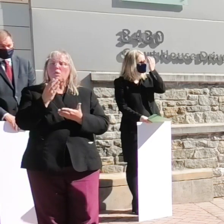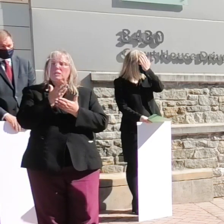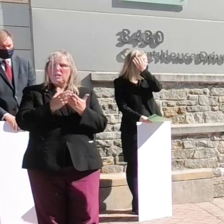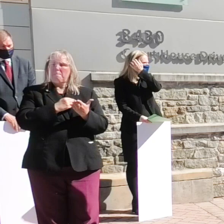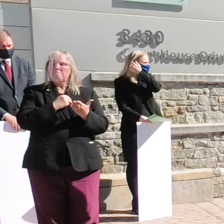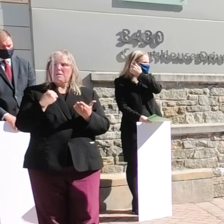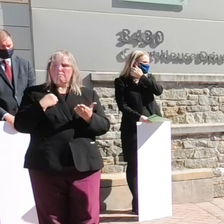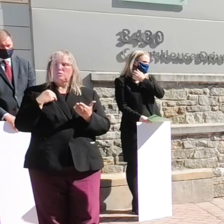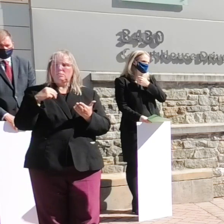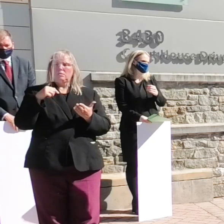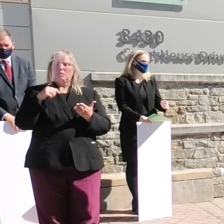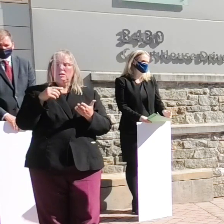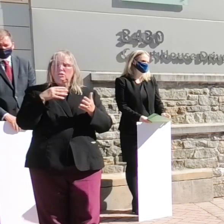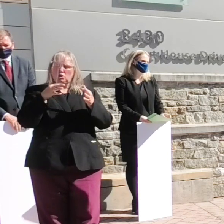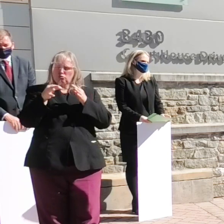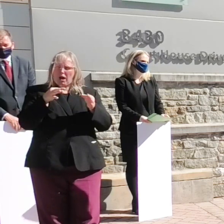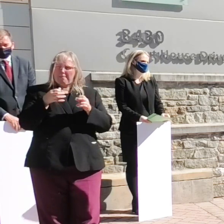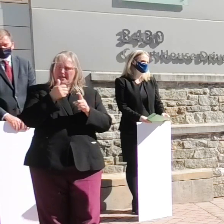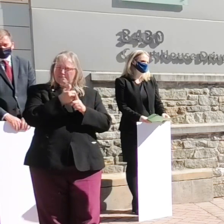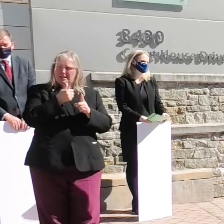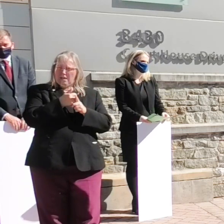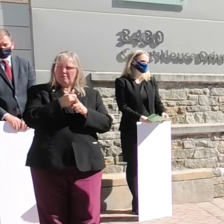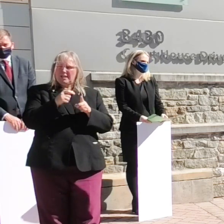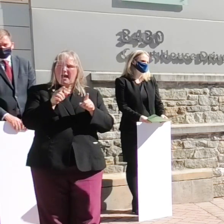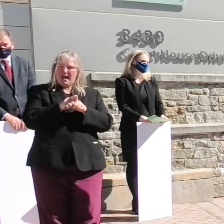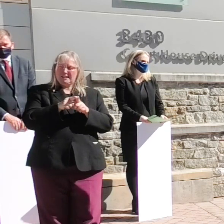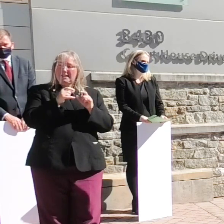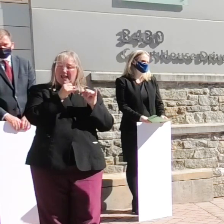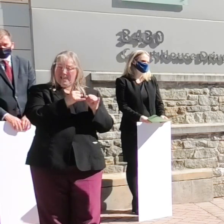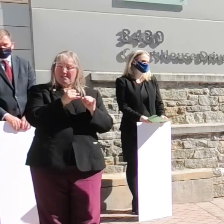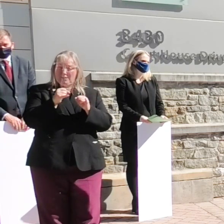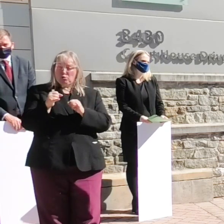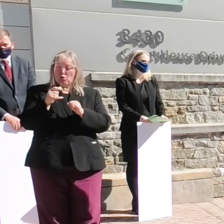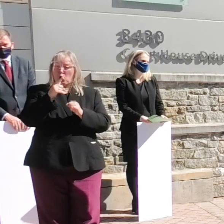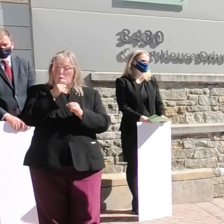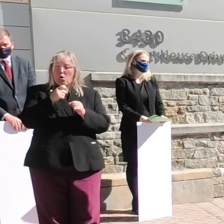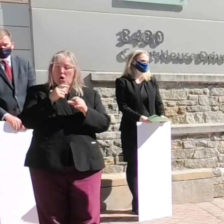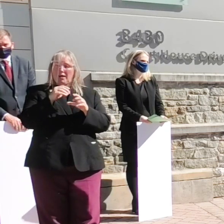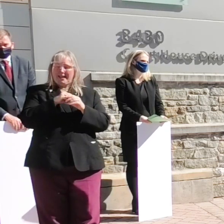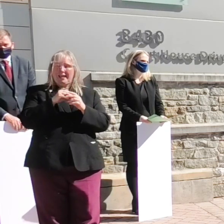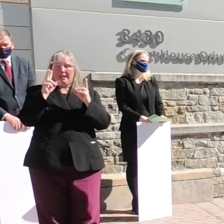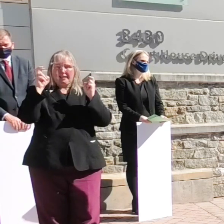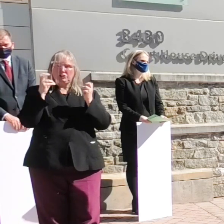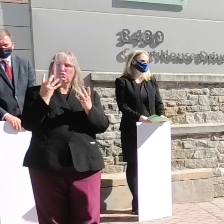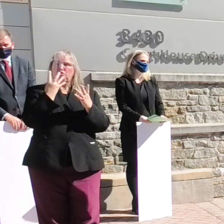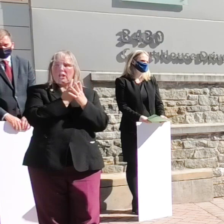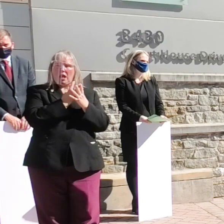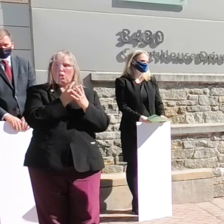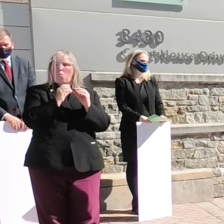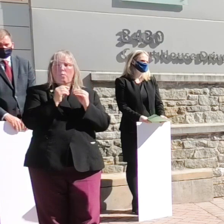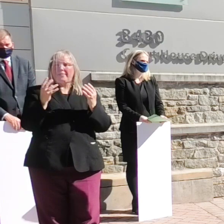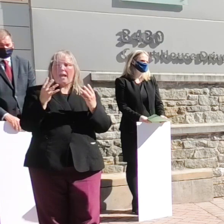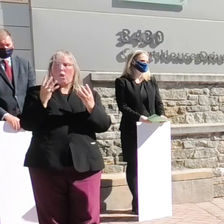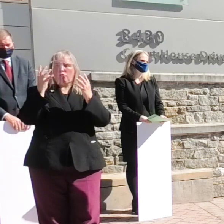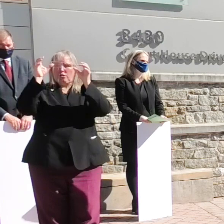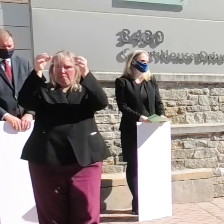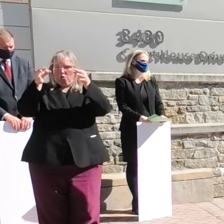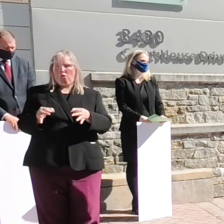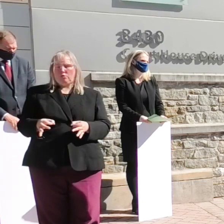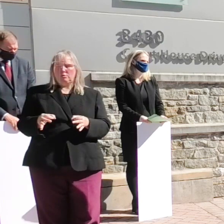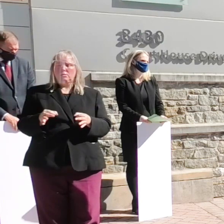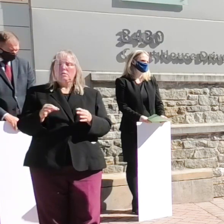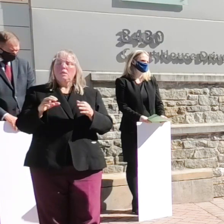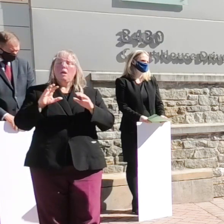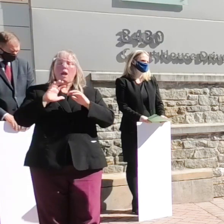members to describe themselves as an individuals who are in the jail without the wall however